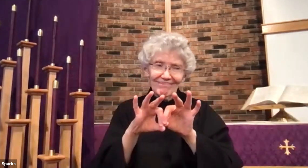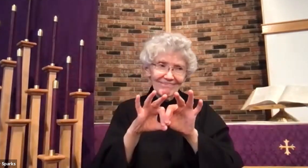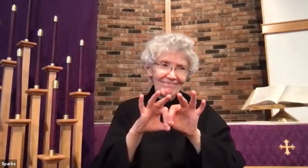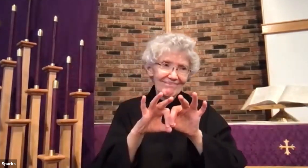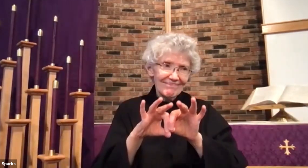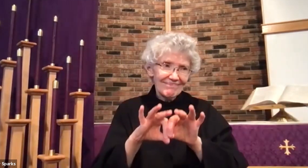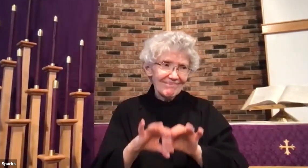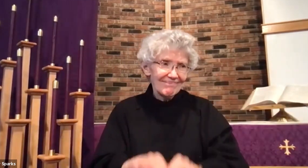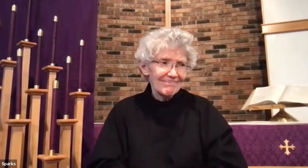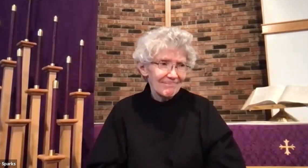ourselves.